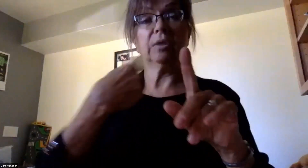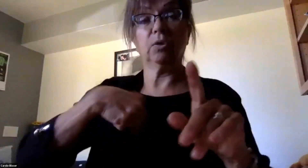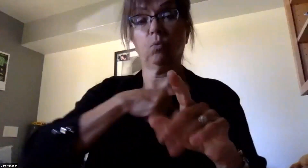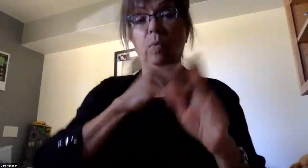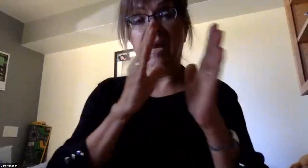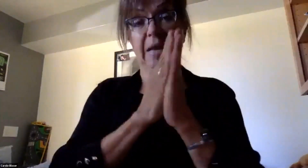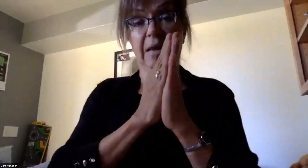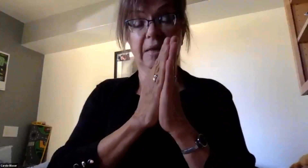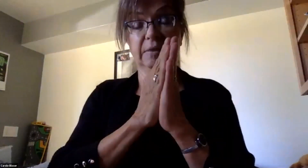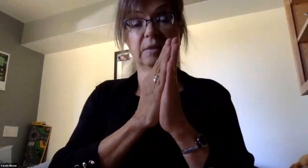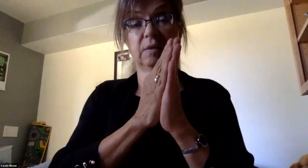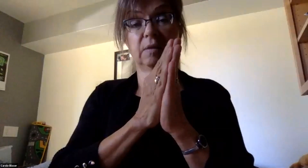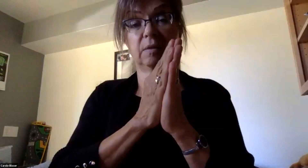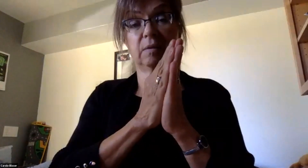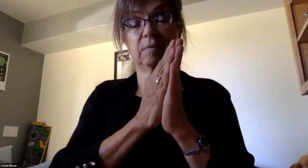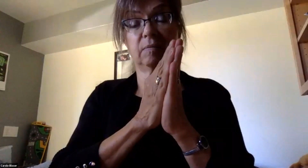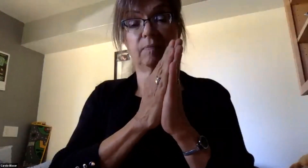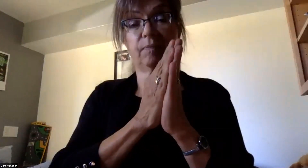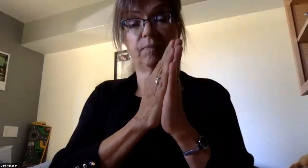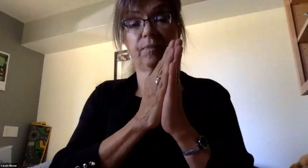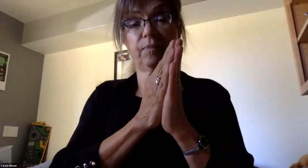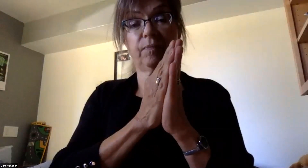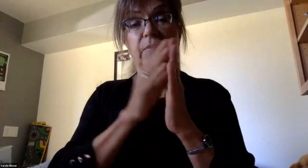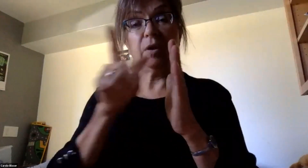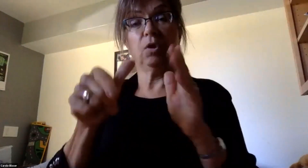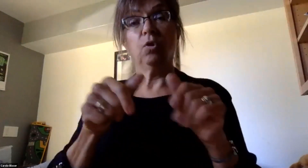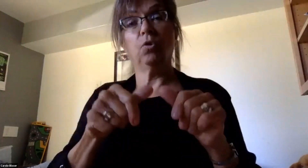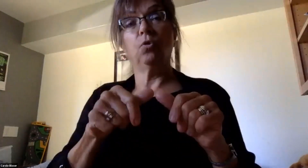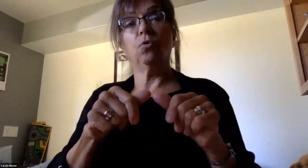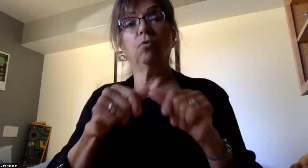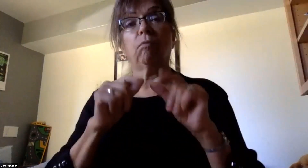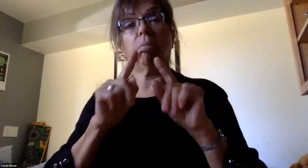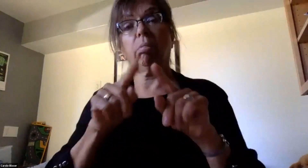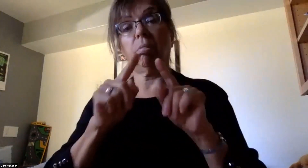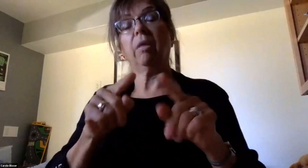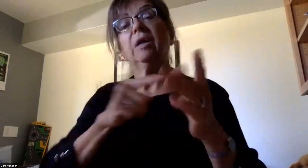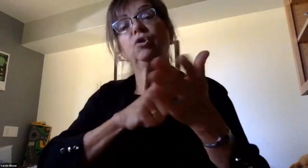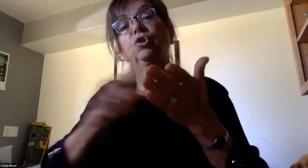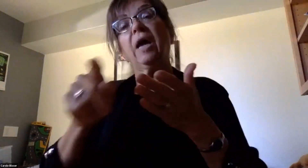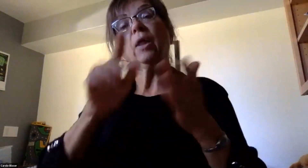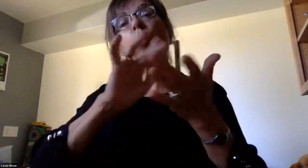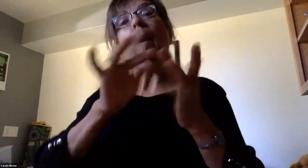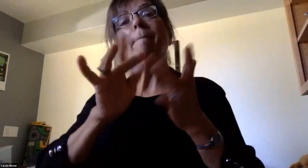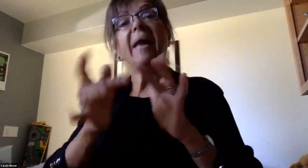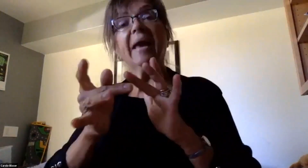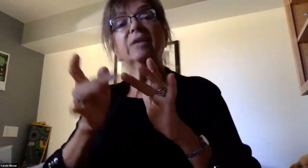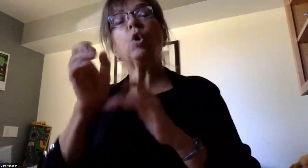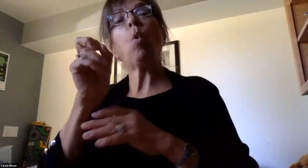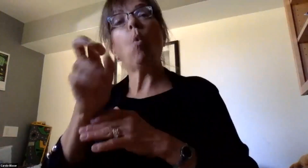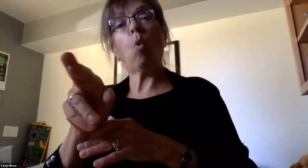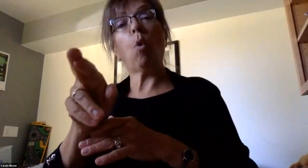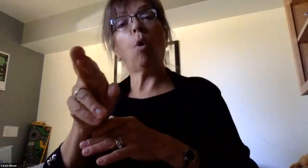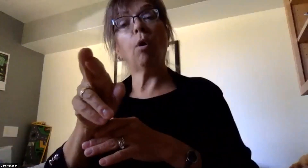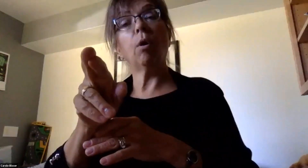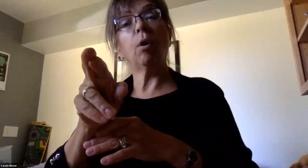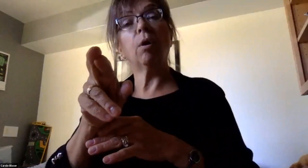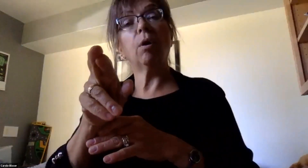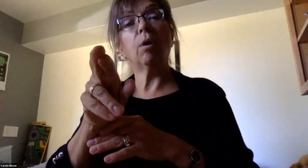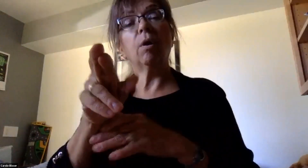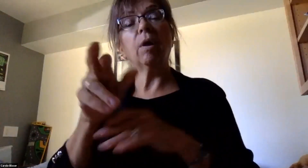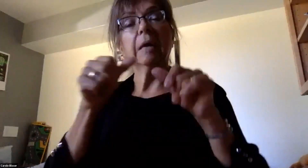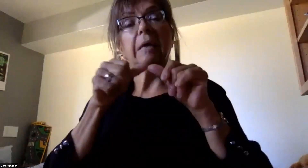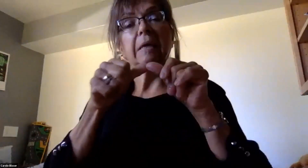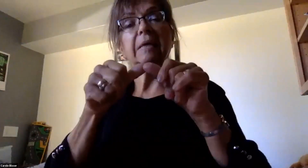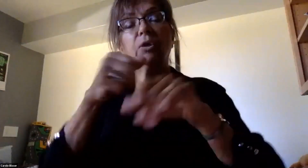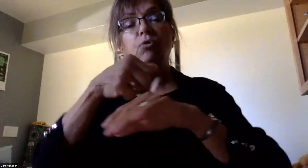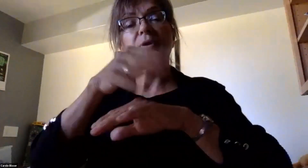keep going to that frequently asked webpage or you continue to send